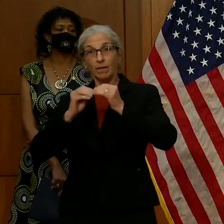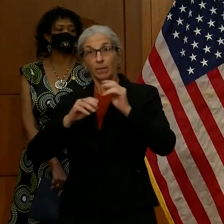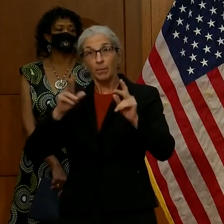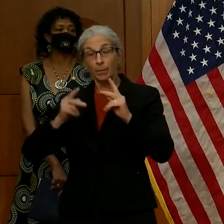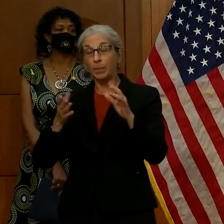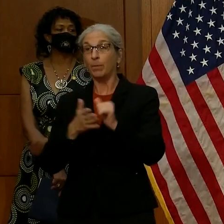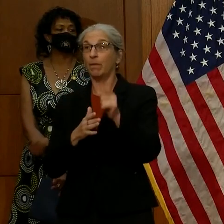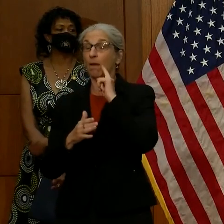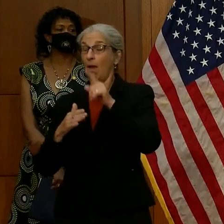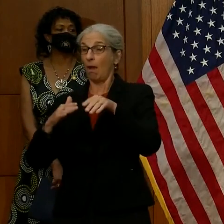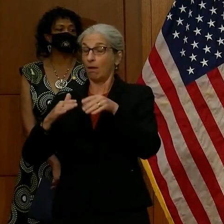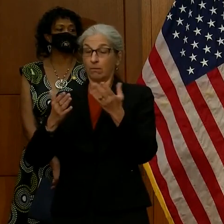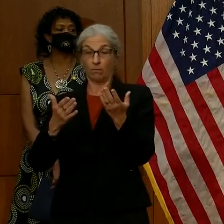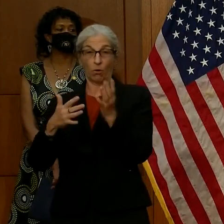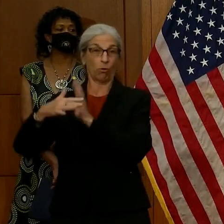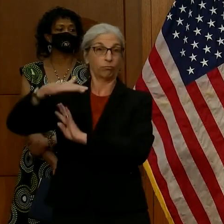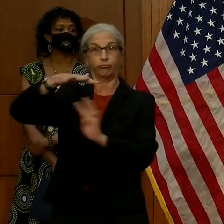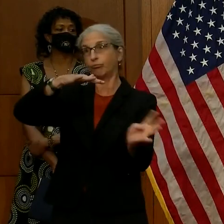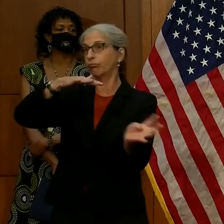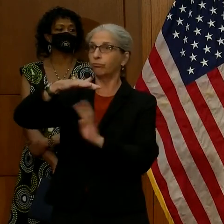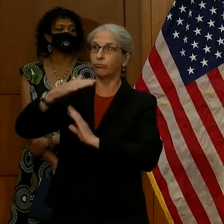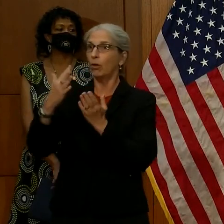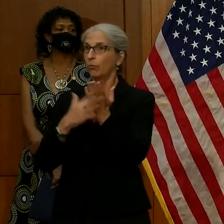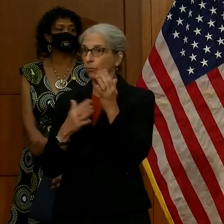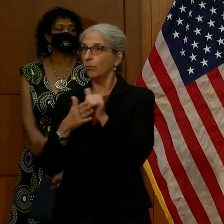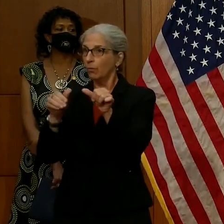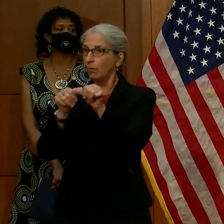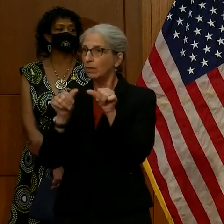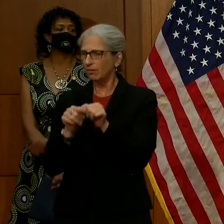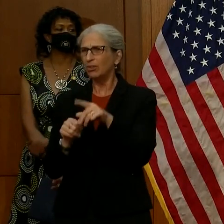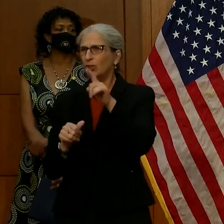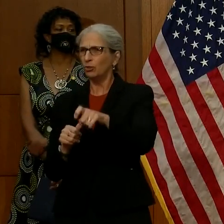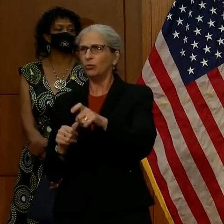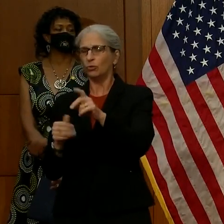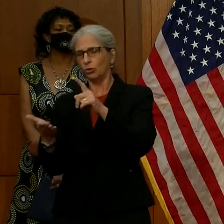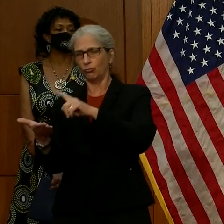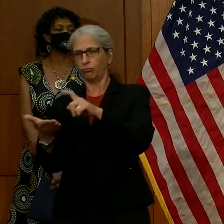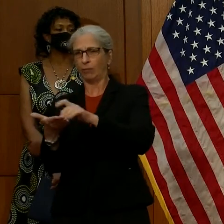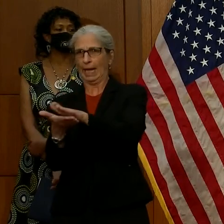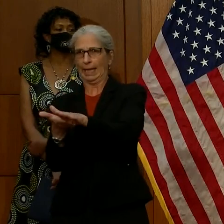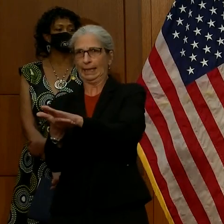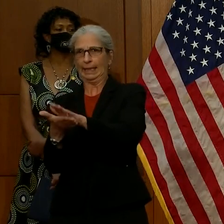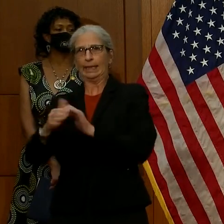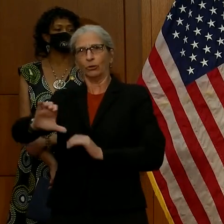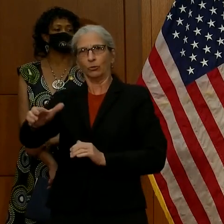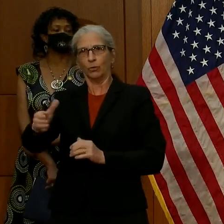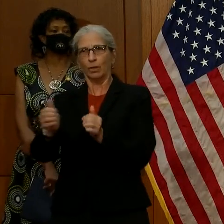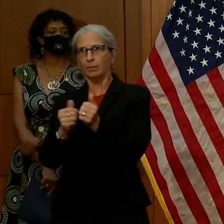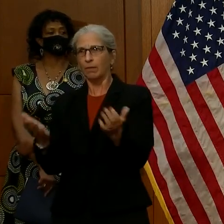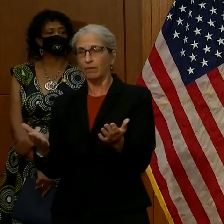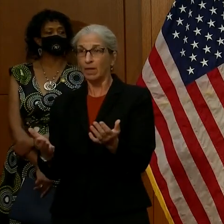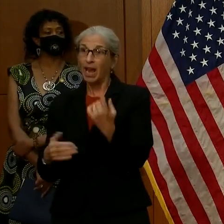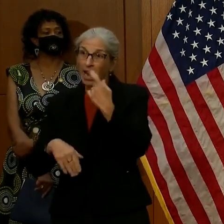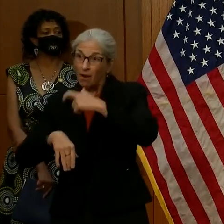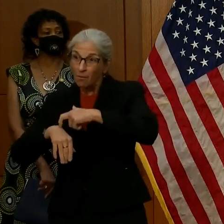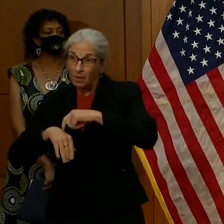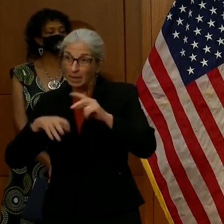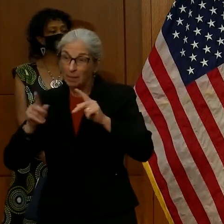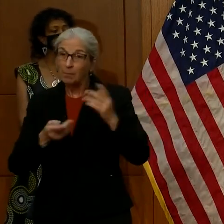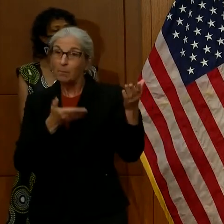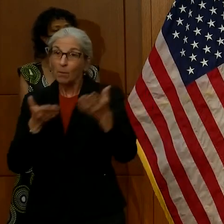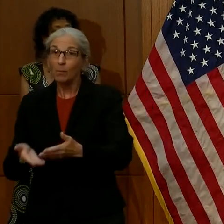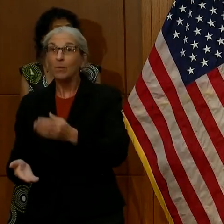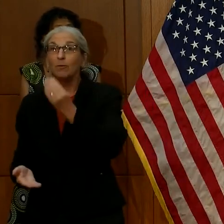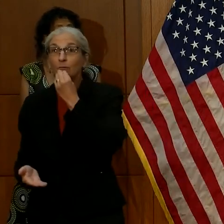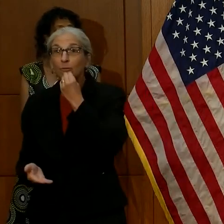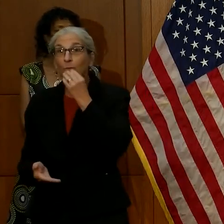areas, I would certainly try to sanitize those areas. But, you at one point people were bringing their groceries home and, you know, wiping